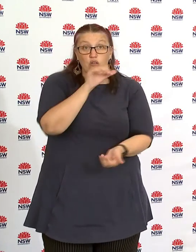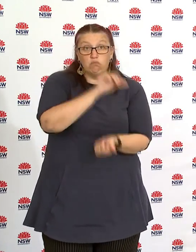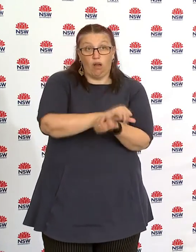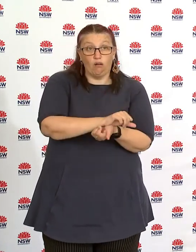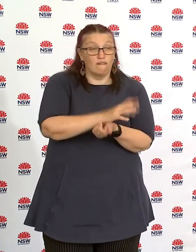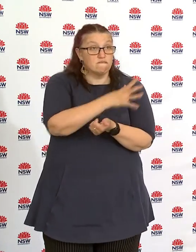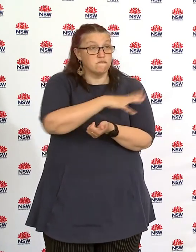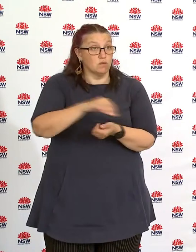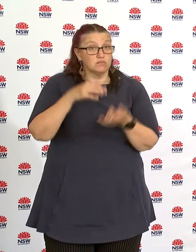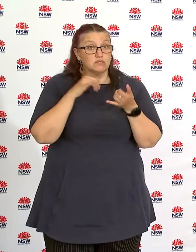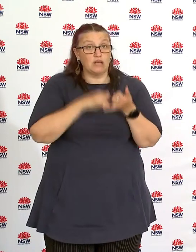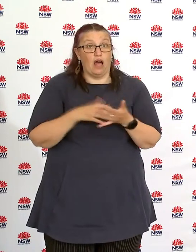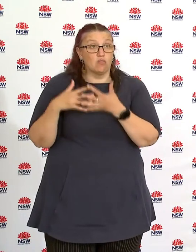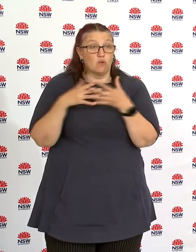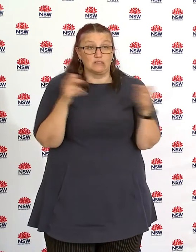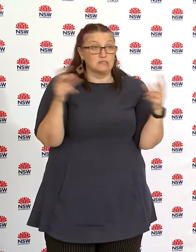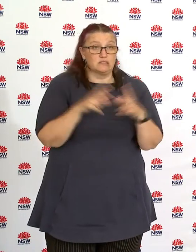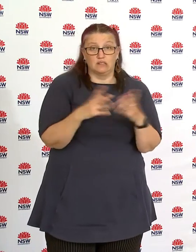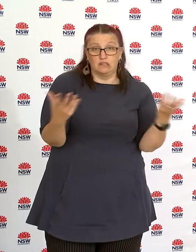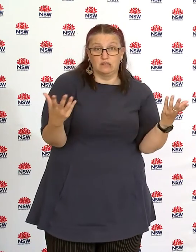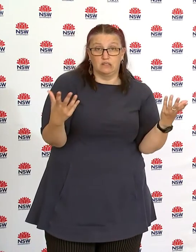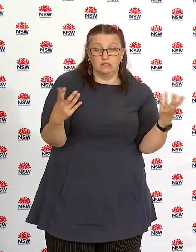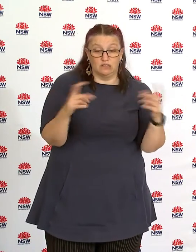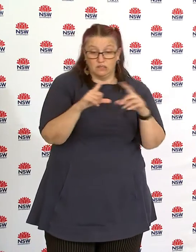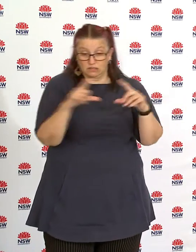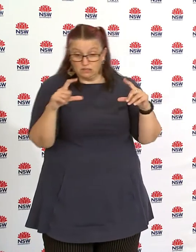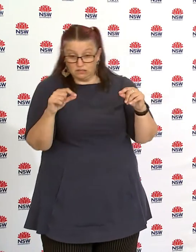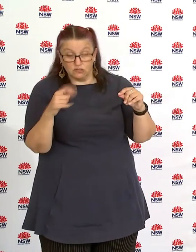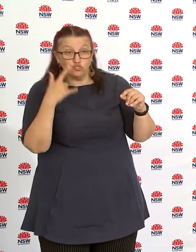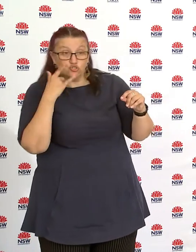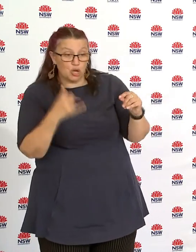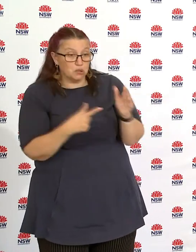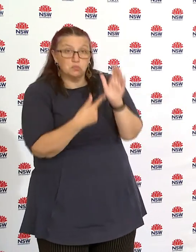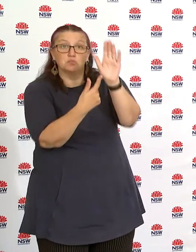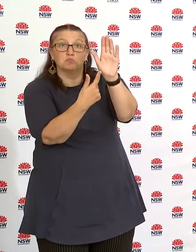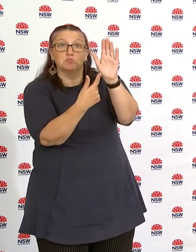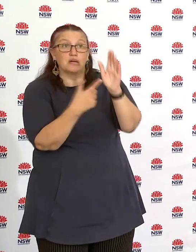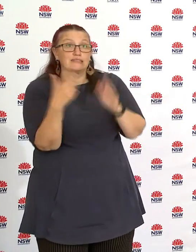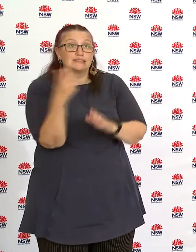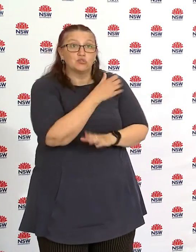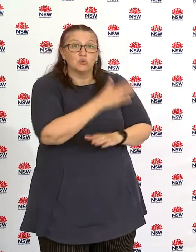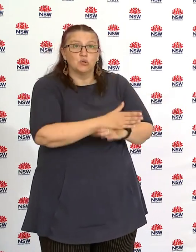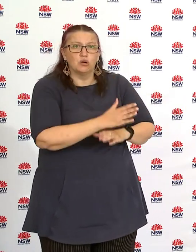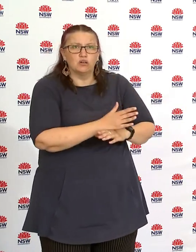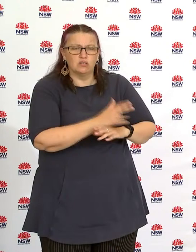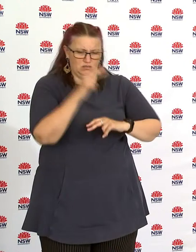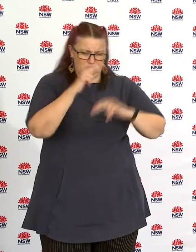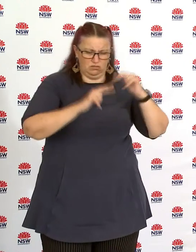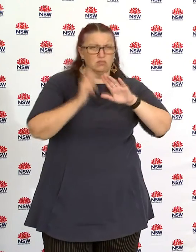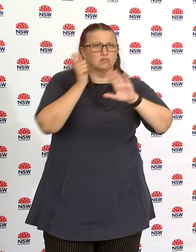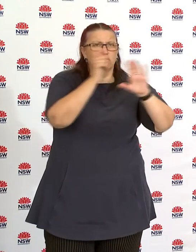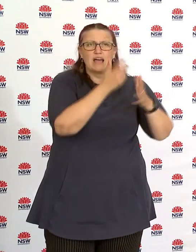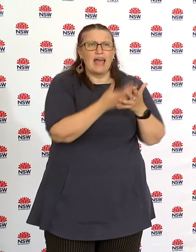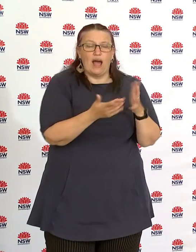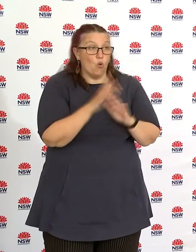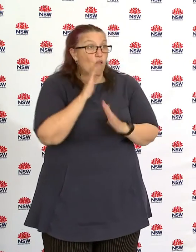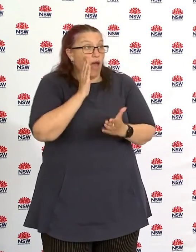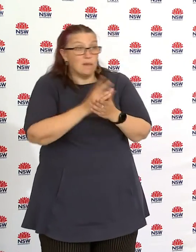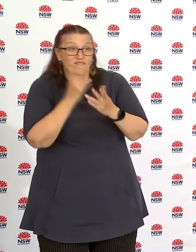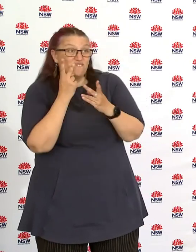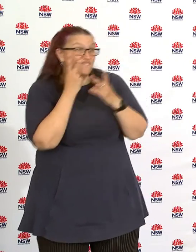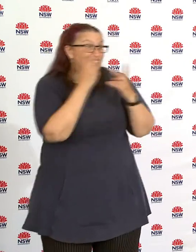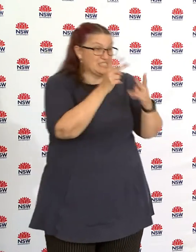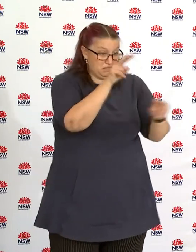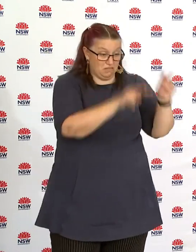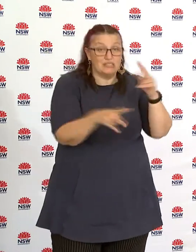southwest sydney have you been checked that they are essential workers what about construction sites are you going to be going to construction